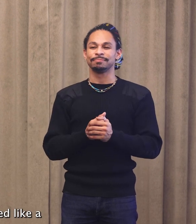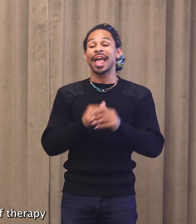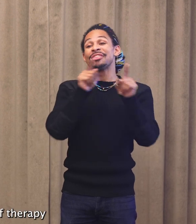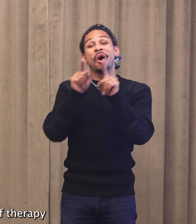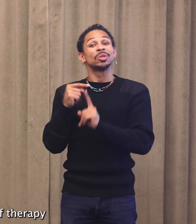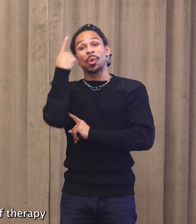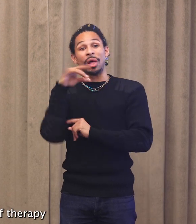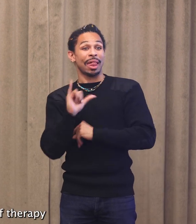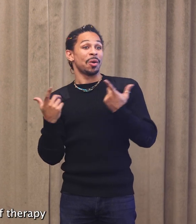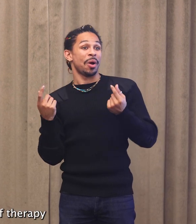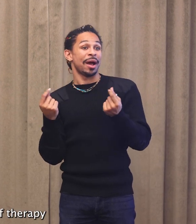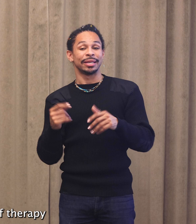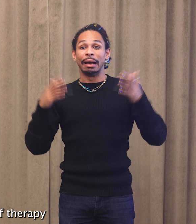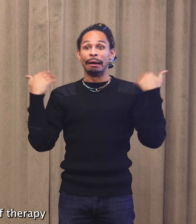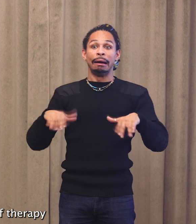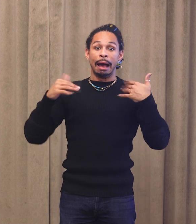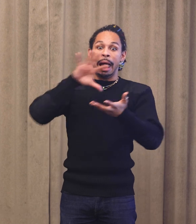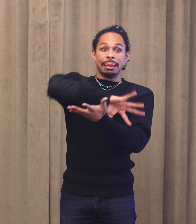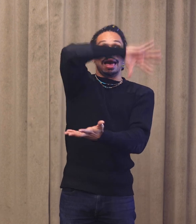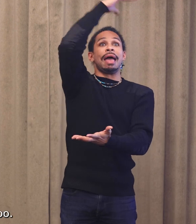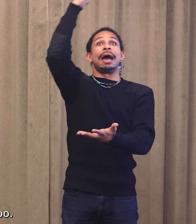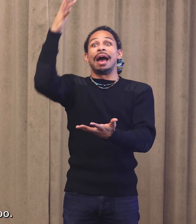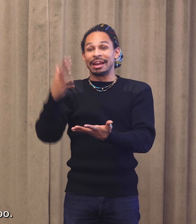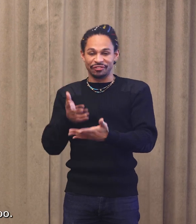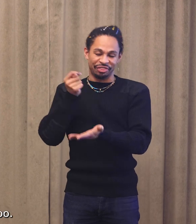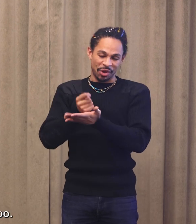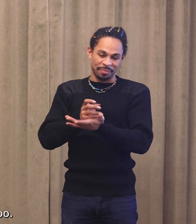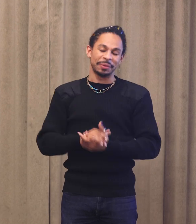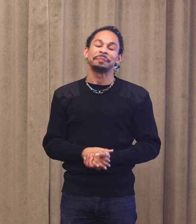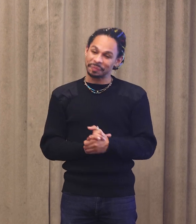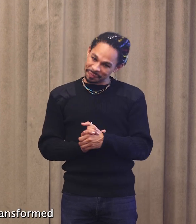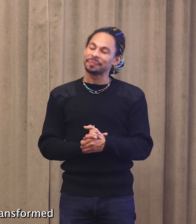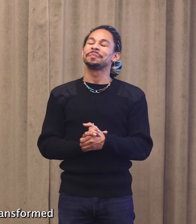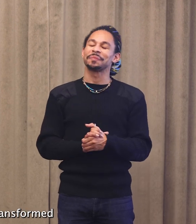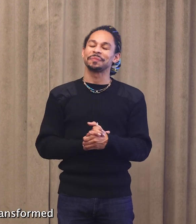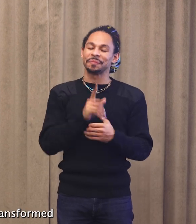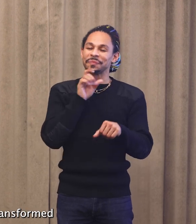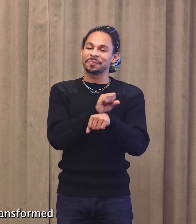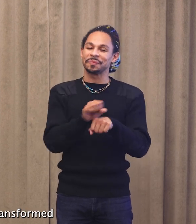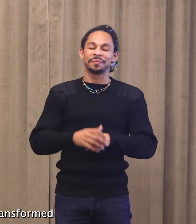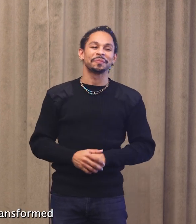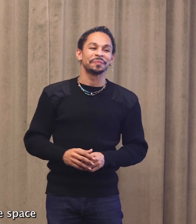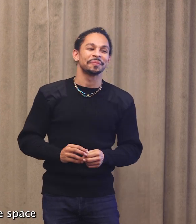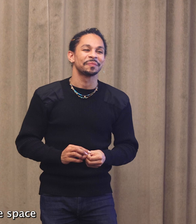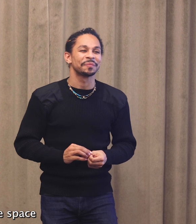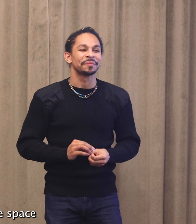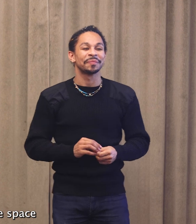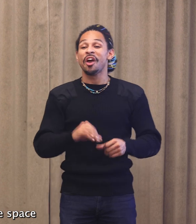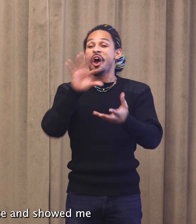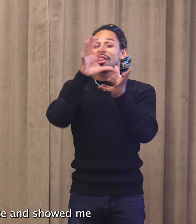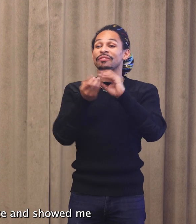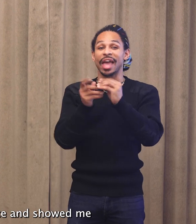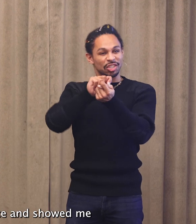looked like a metric ton of therapy. That too. All of these transformed this middle